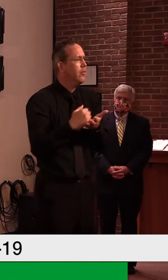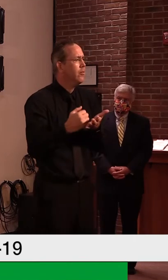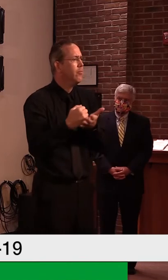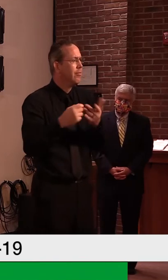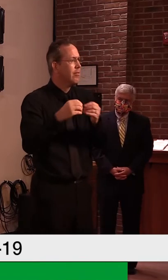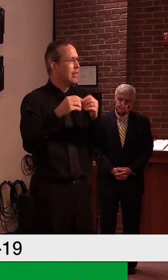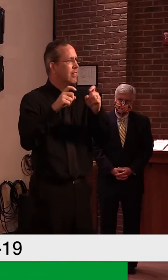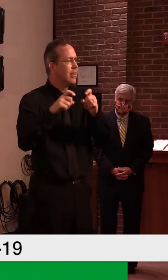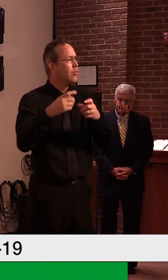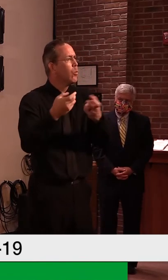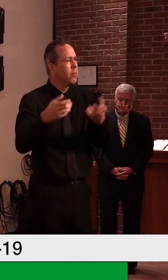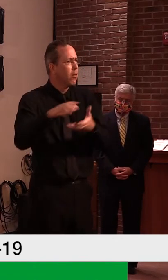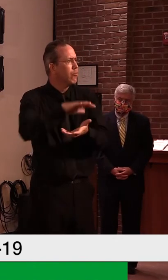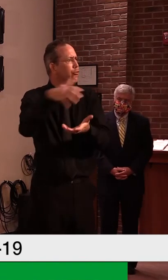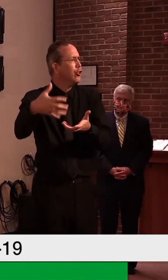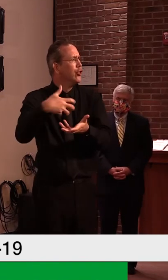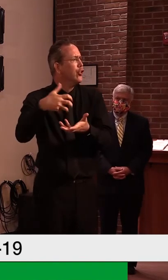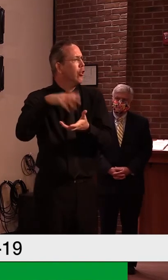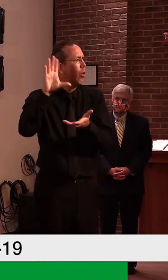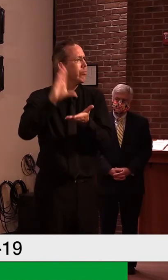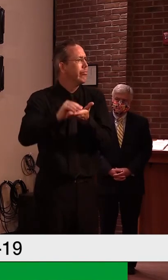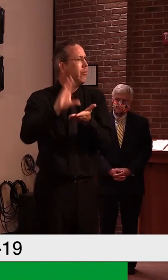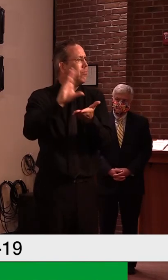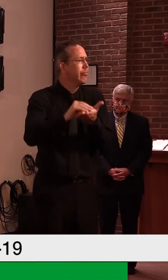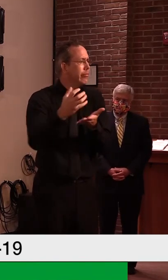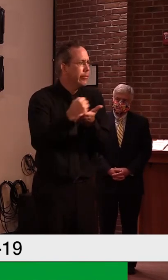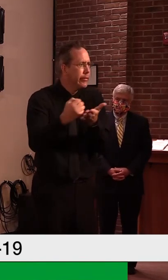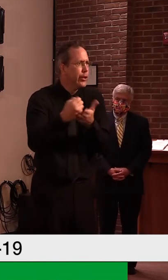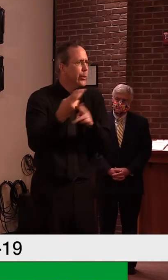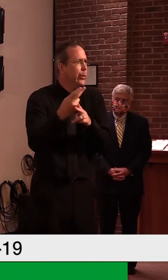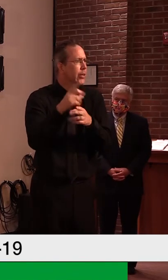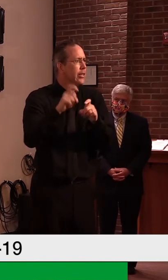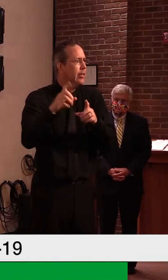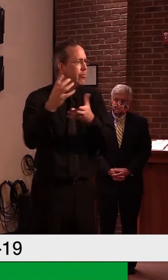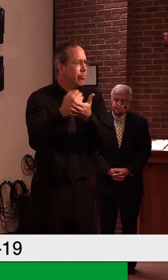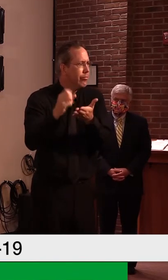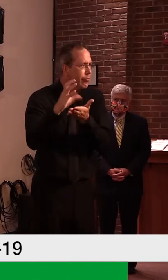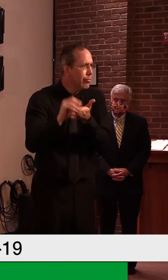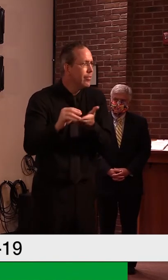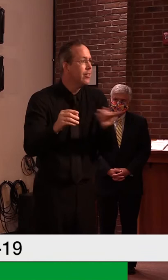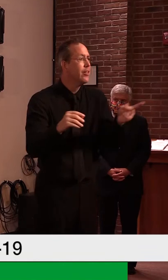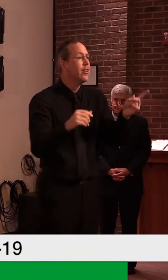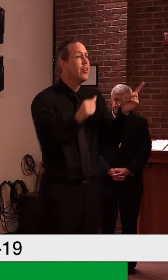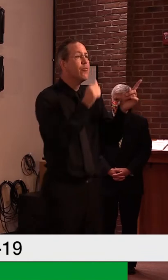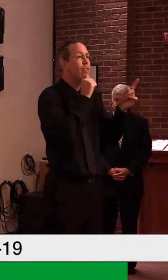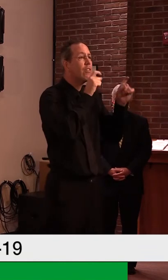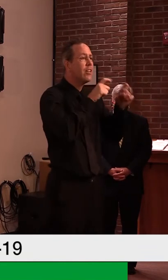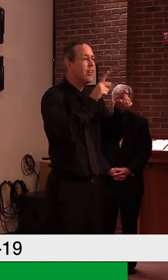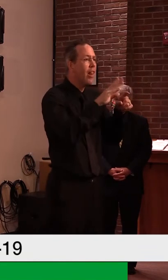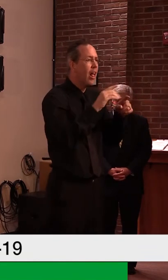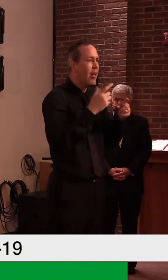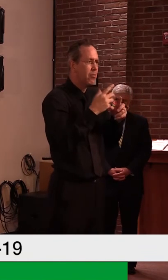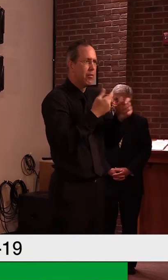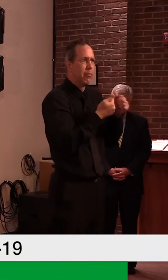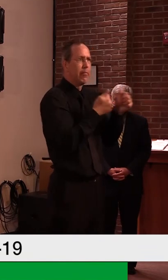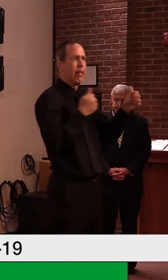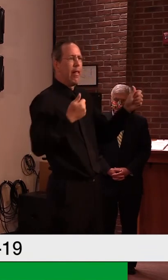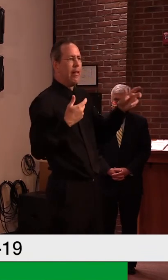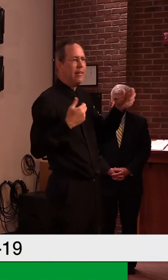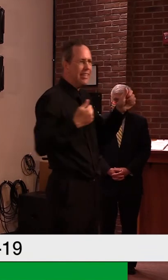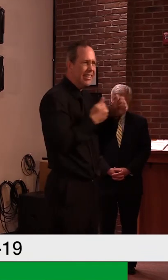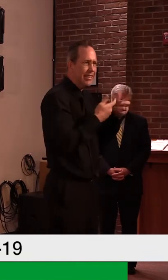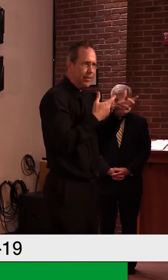and the commercial labs are, are being, uh, utilized and, uh, which has slowed down the process for response. That's why